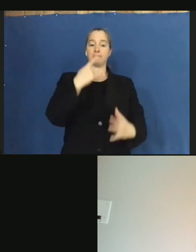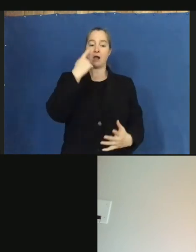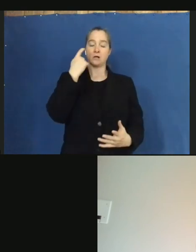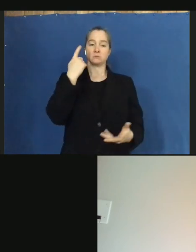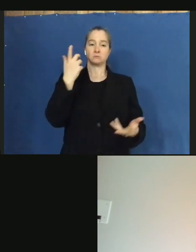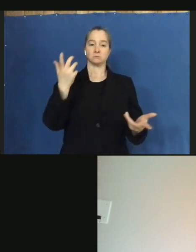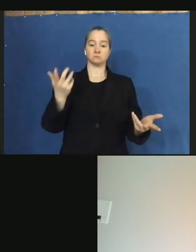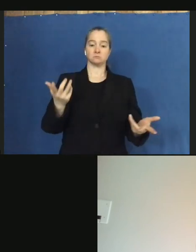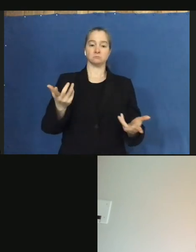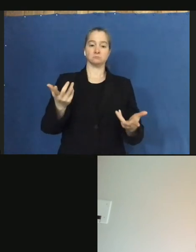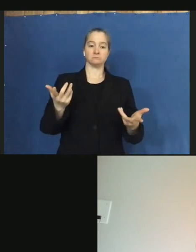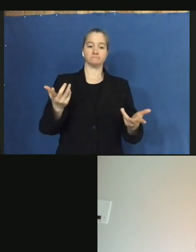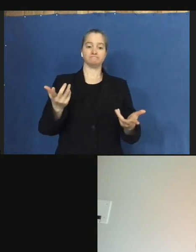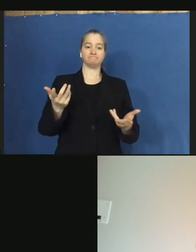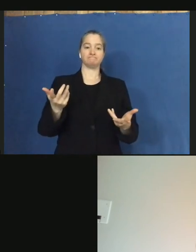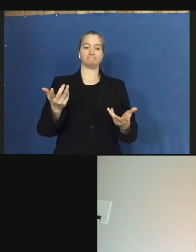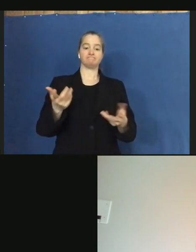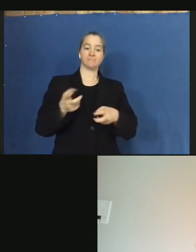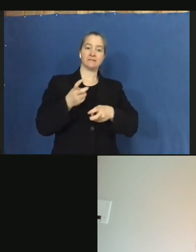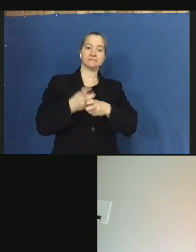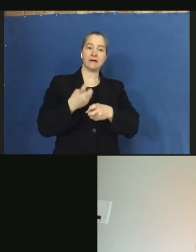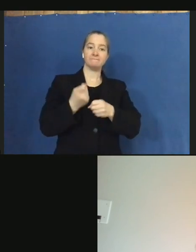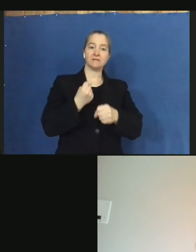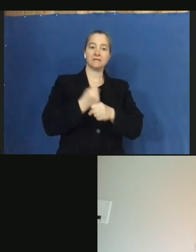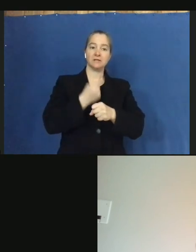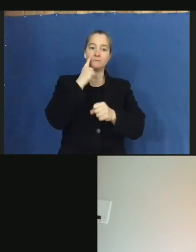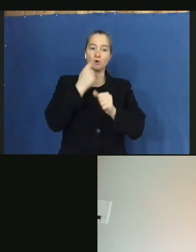difficult year for everyone?